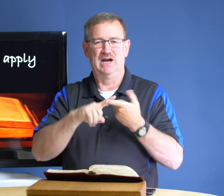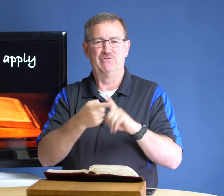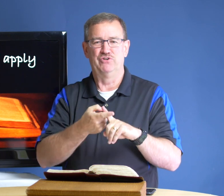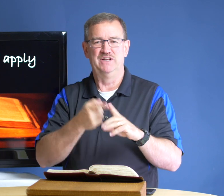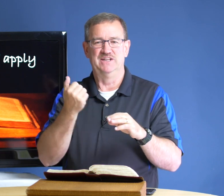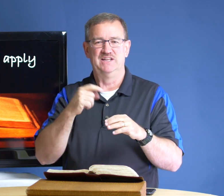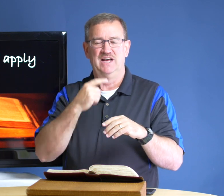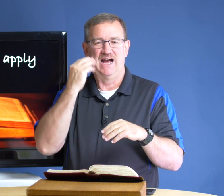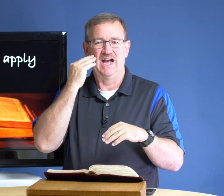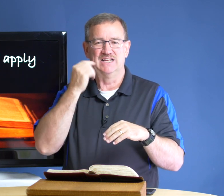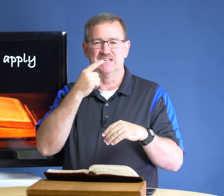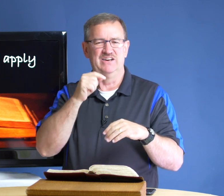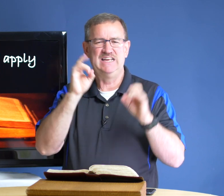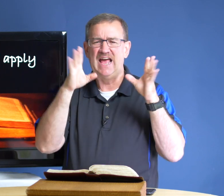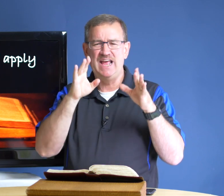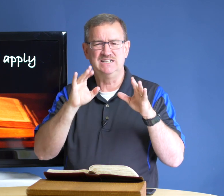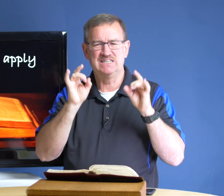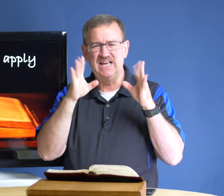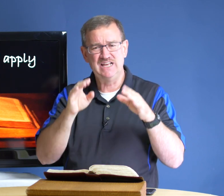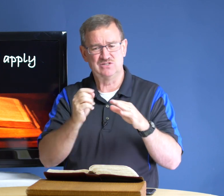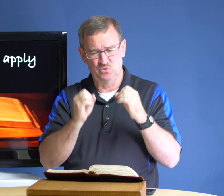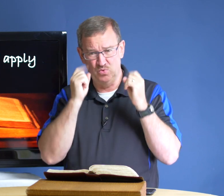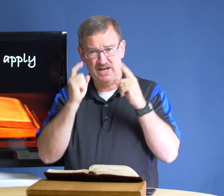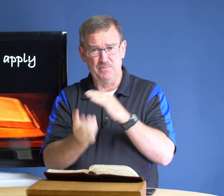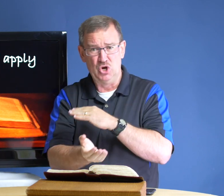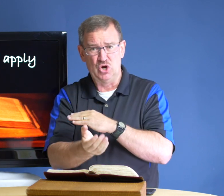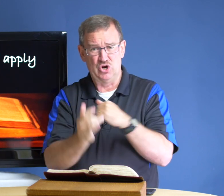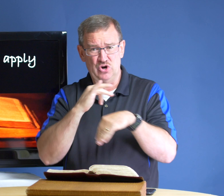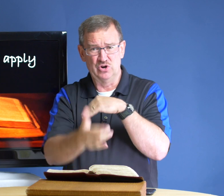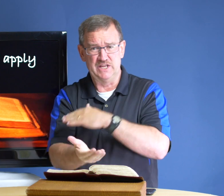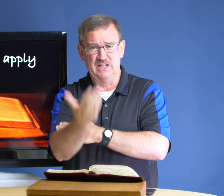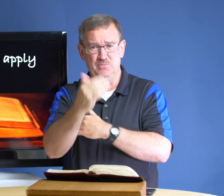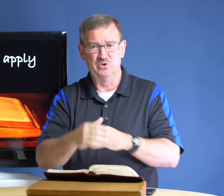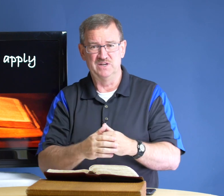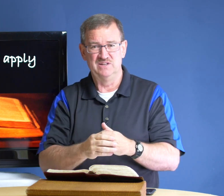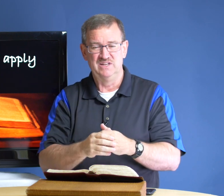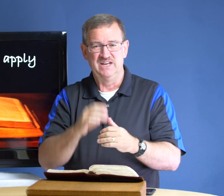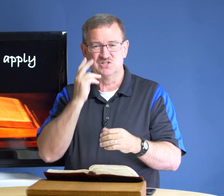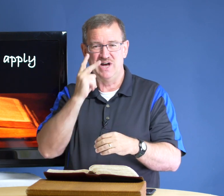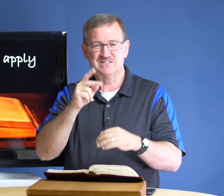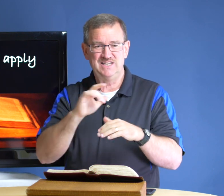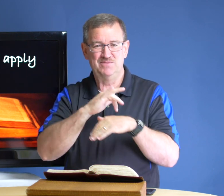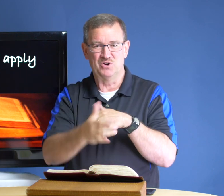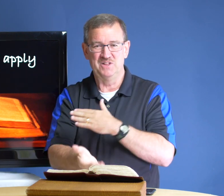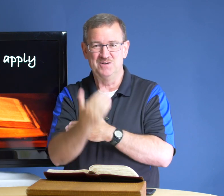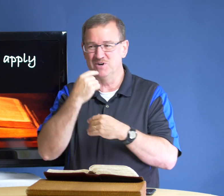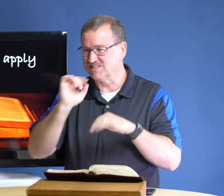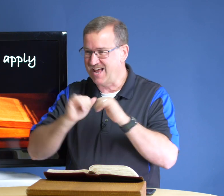i have a friend and i i can tell he hates he hates to wake up early in the morning and so i'll see him early in the morning i say